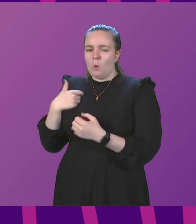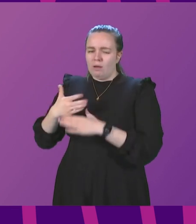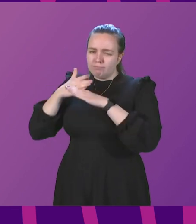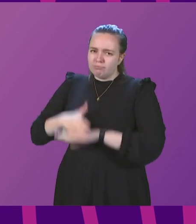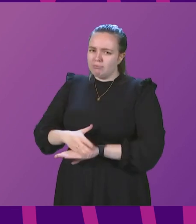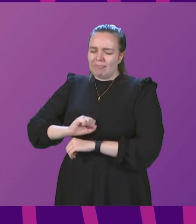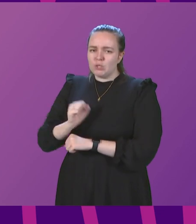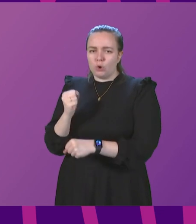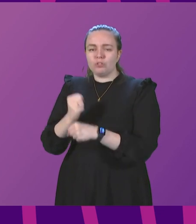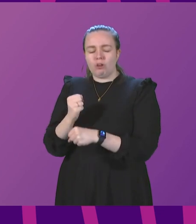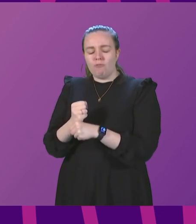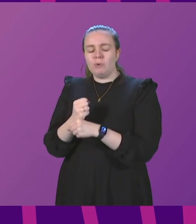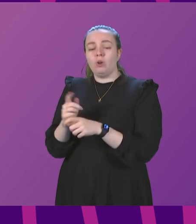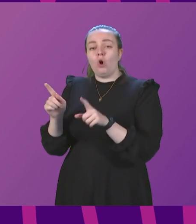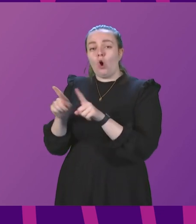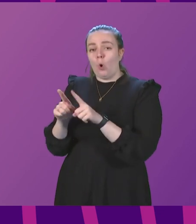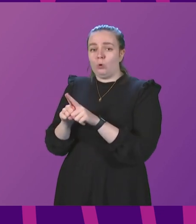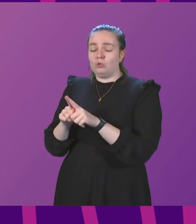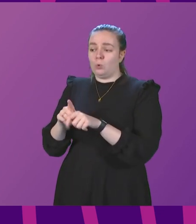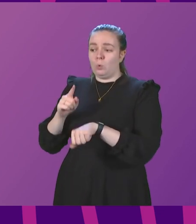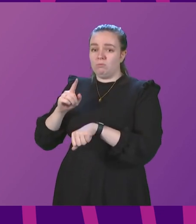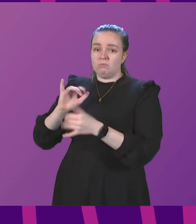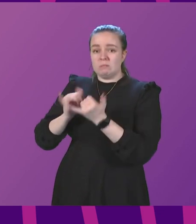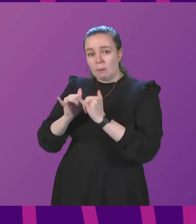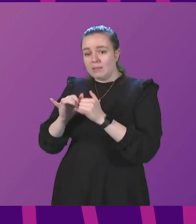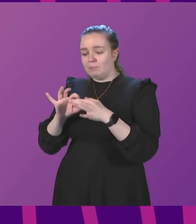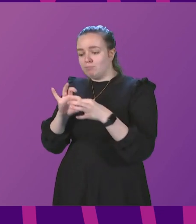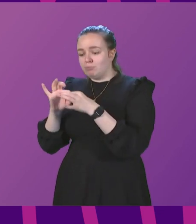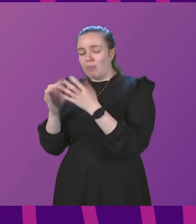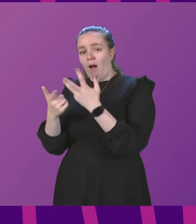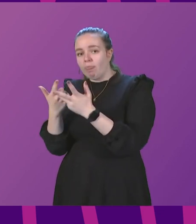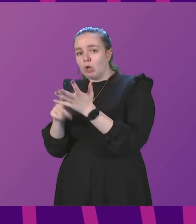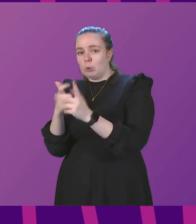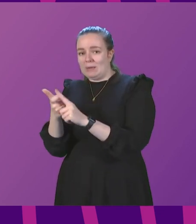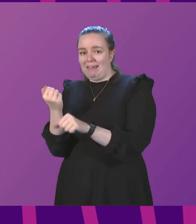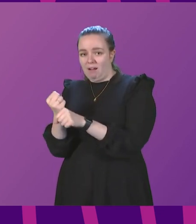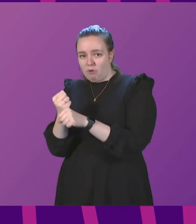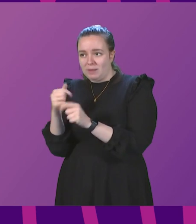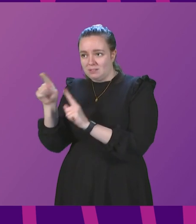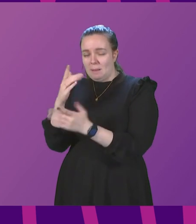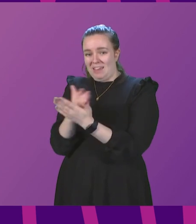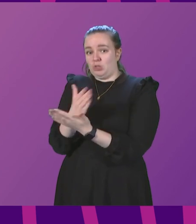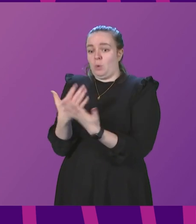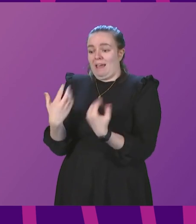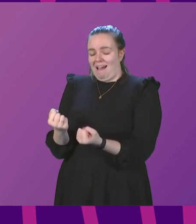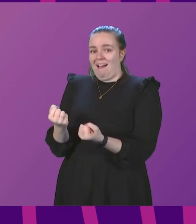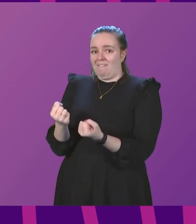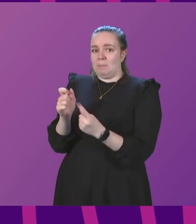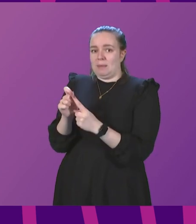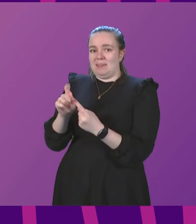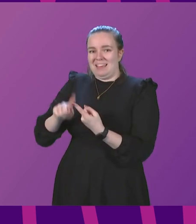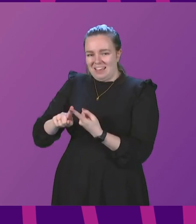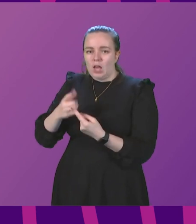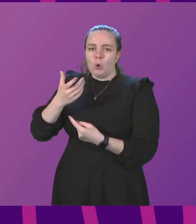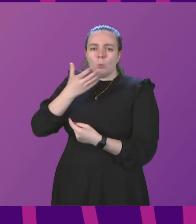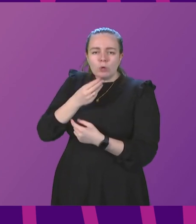and we do so also at times in partnership with the other UK governments to make sure we have that supply and that we use that supply to the full and that